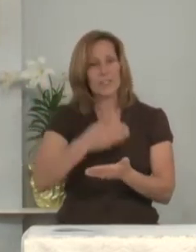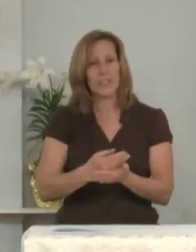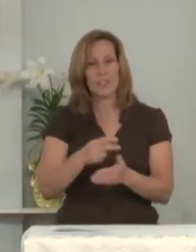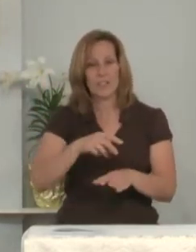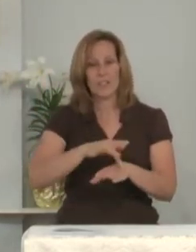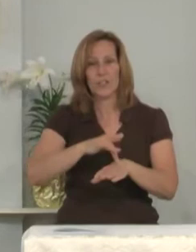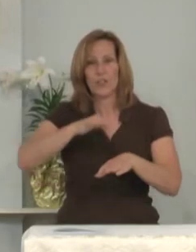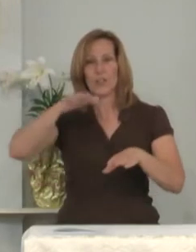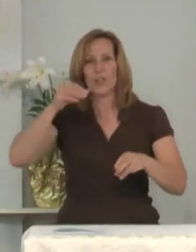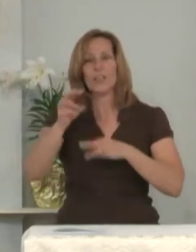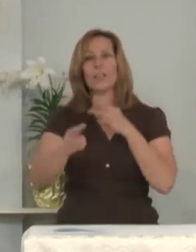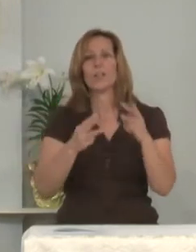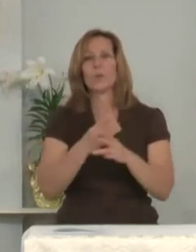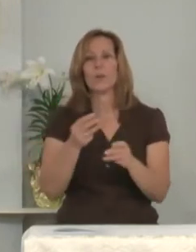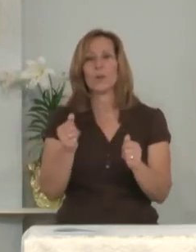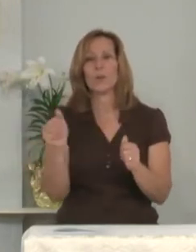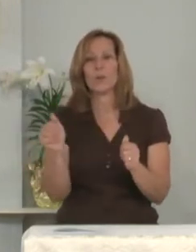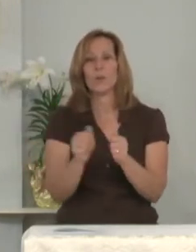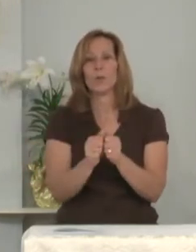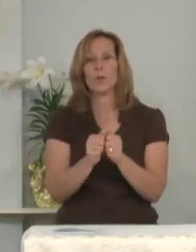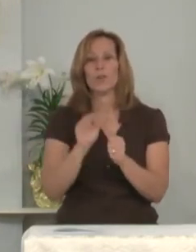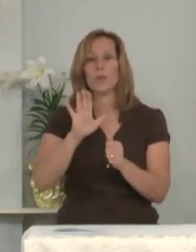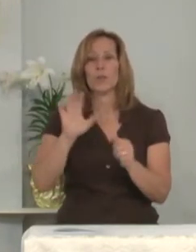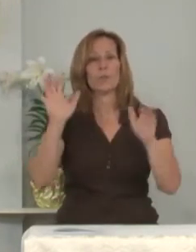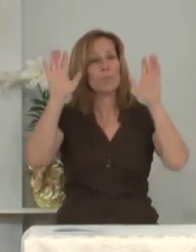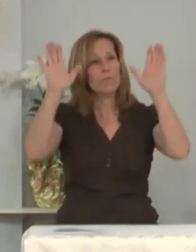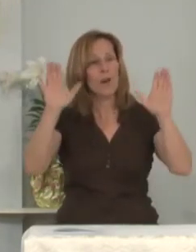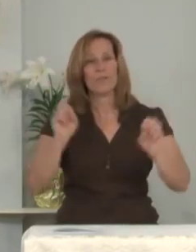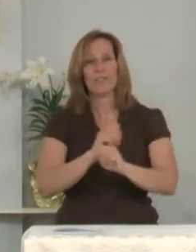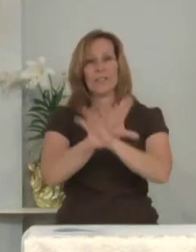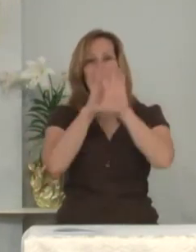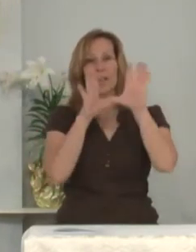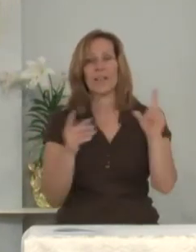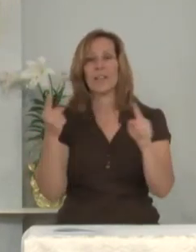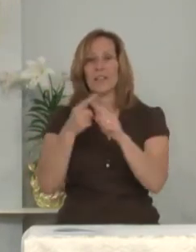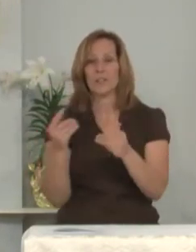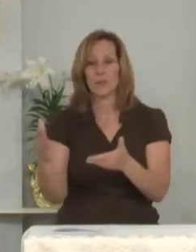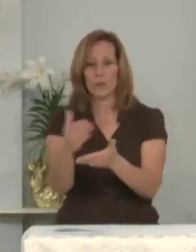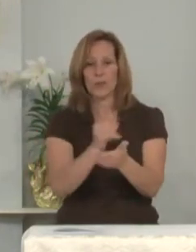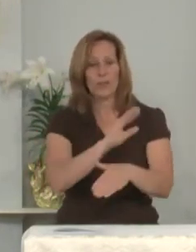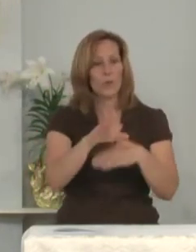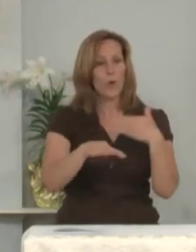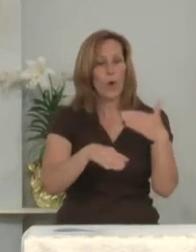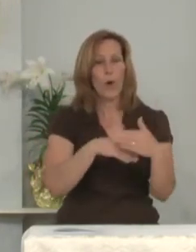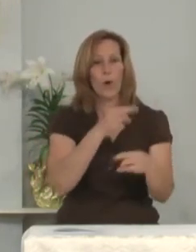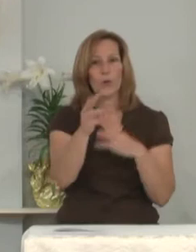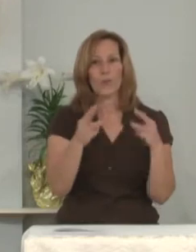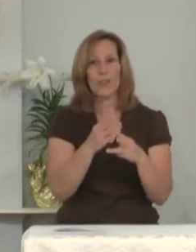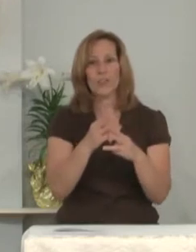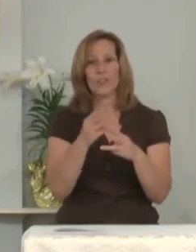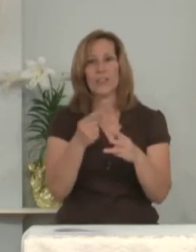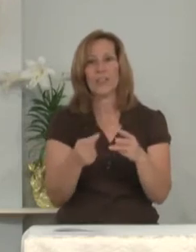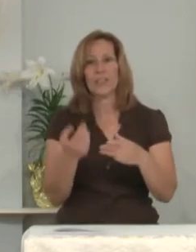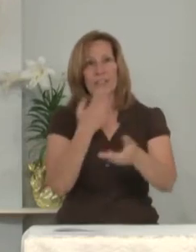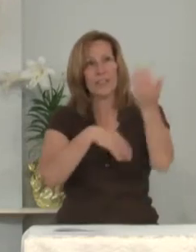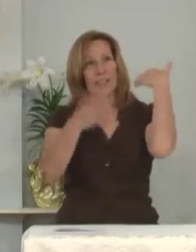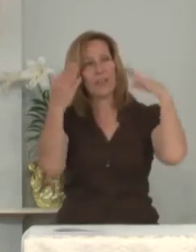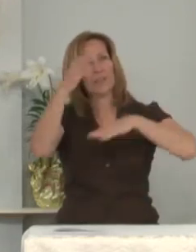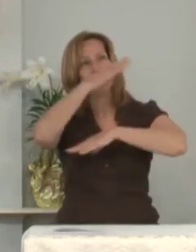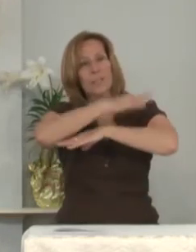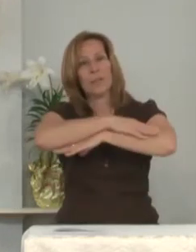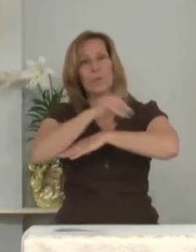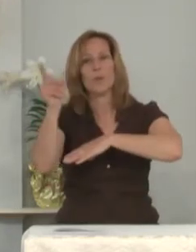shining in the world with your marvelous light until you gather all creation to the heavenly table where